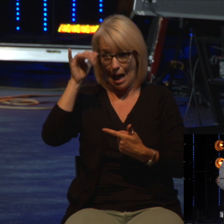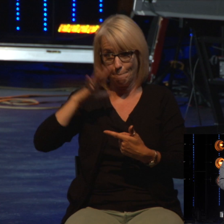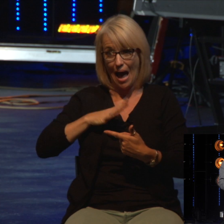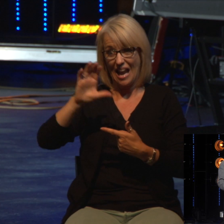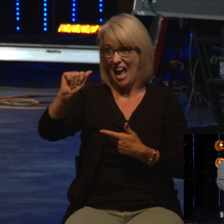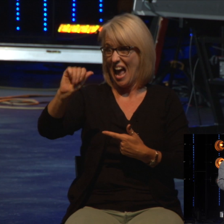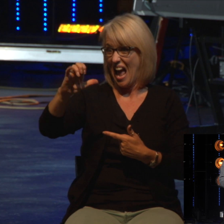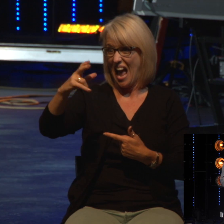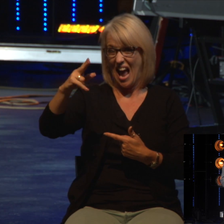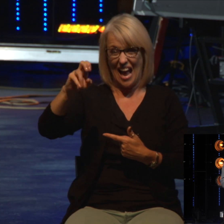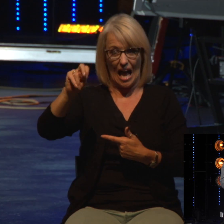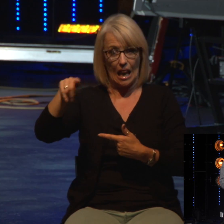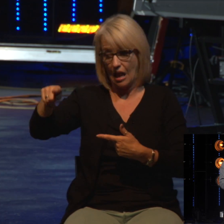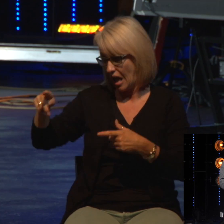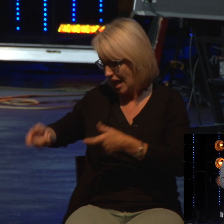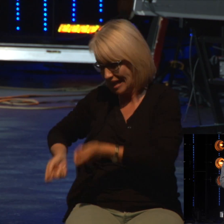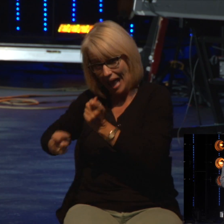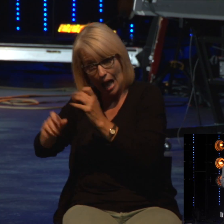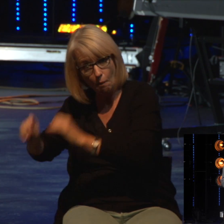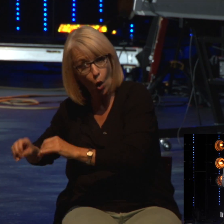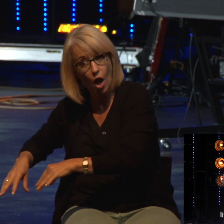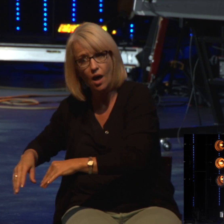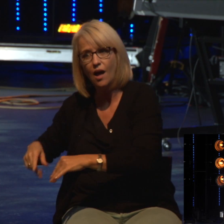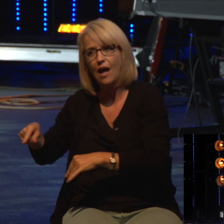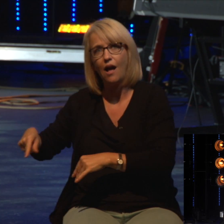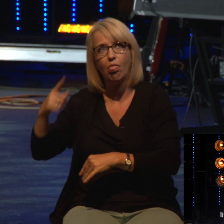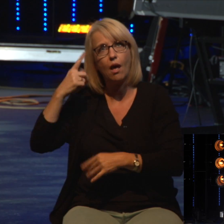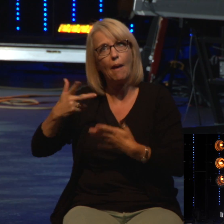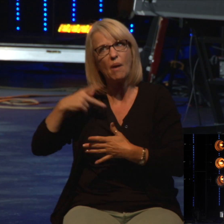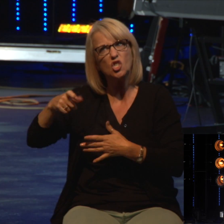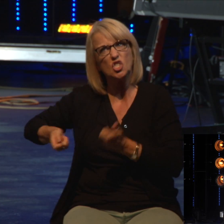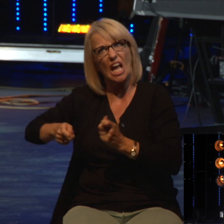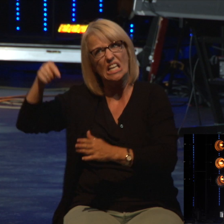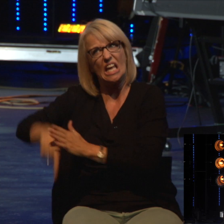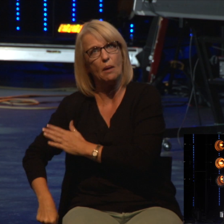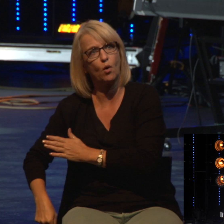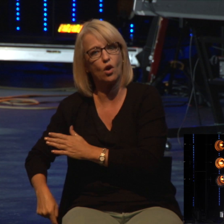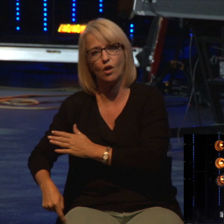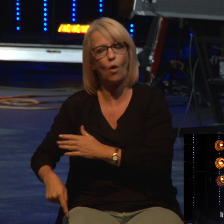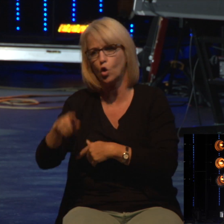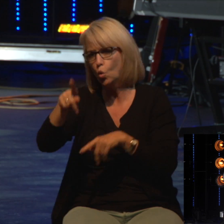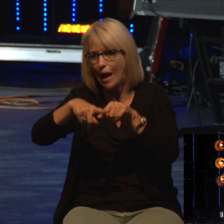But you can't dig a hole deep enough to get rid of your sins. And Gehazi couldn't get rid of his.